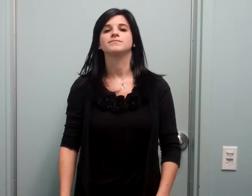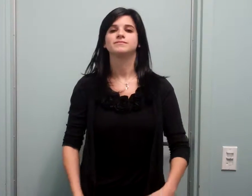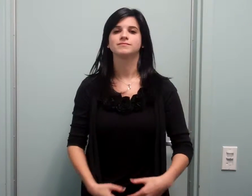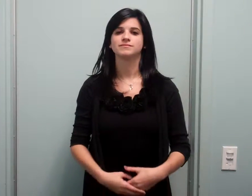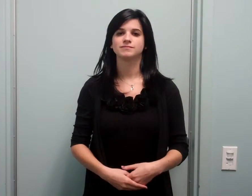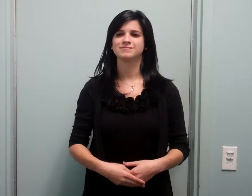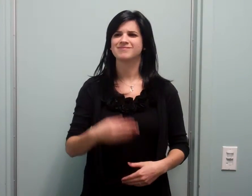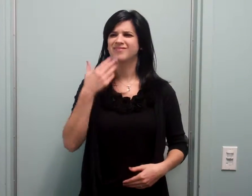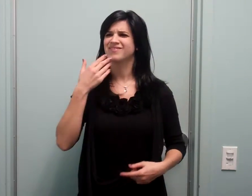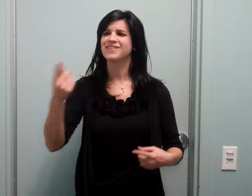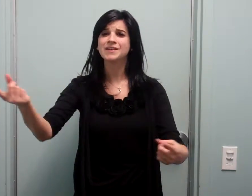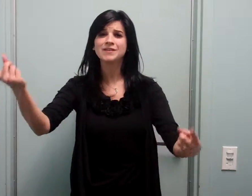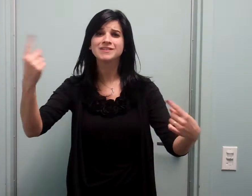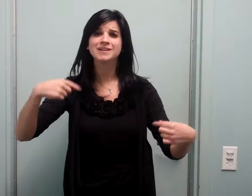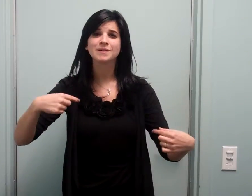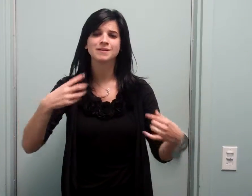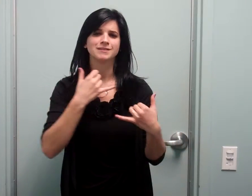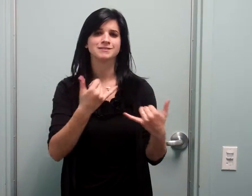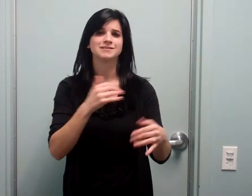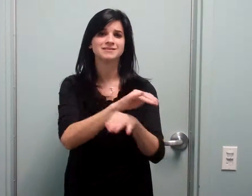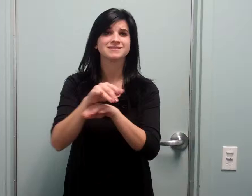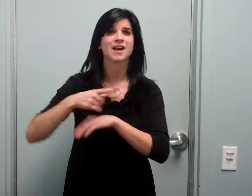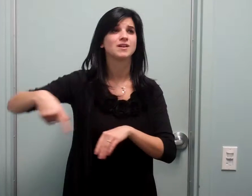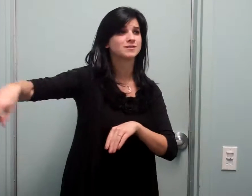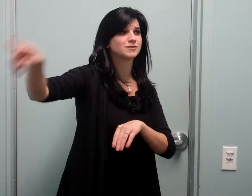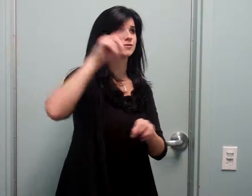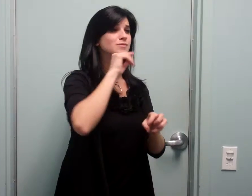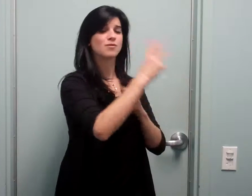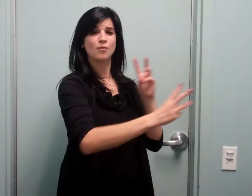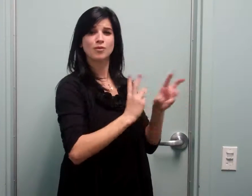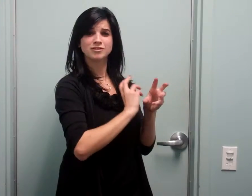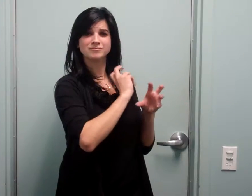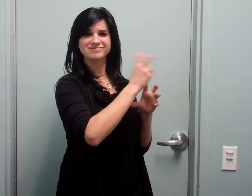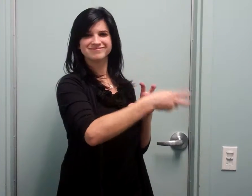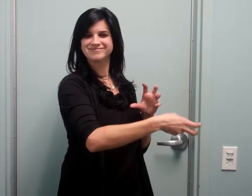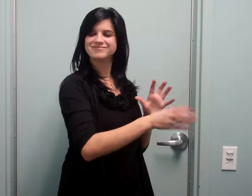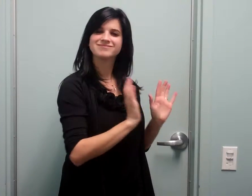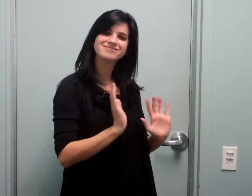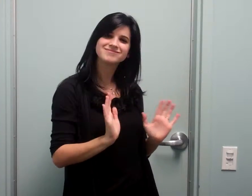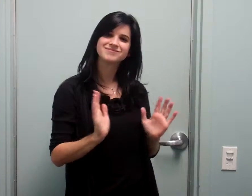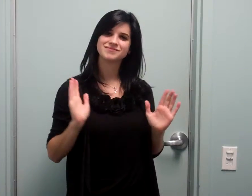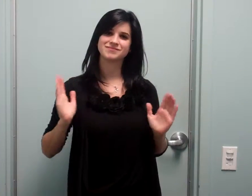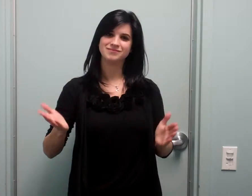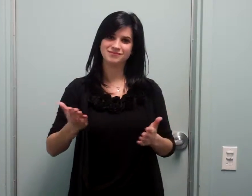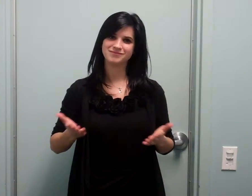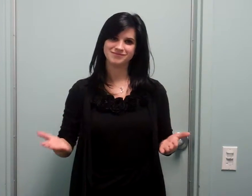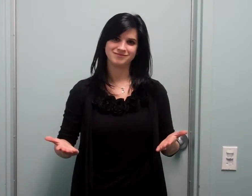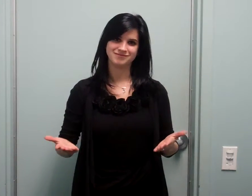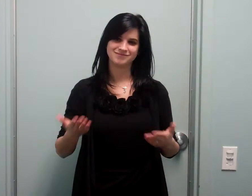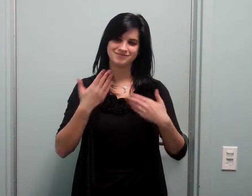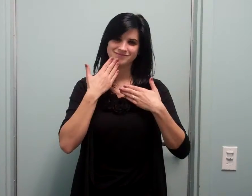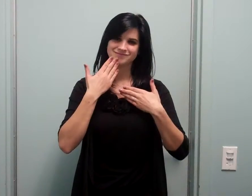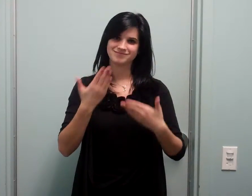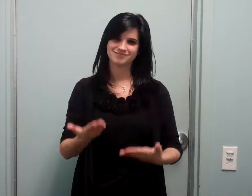Ladies and gentlemen coming out tonight, you could have been anywhere in the world, what you hear with me? I'm a Yipin'